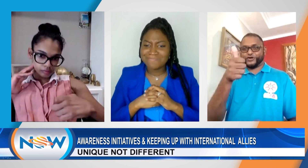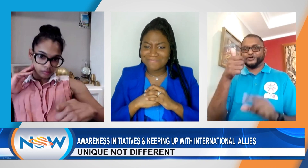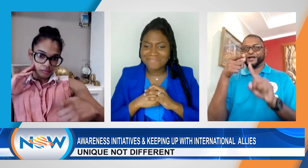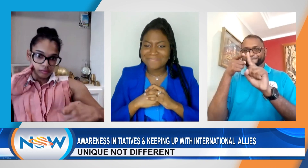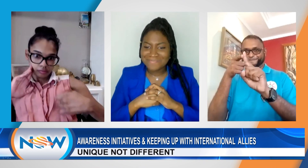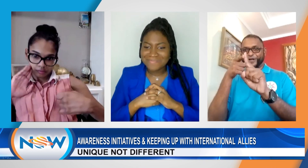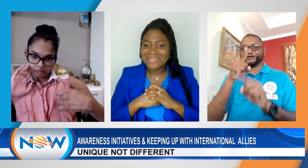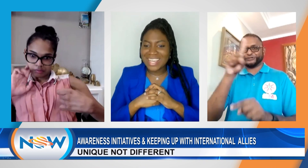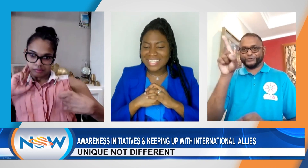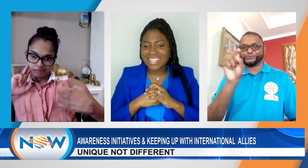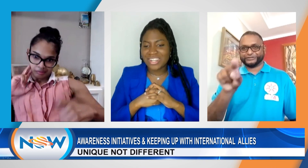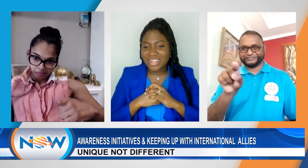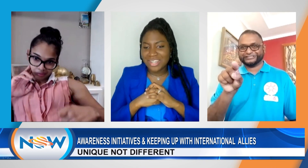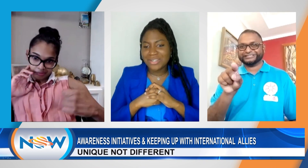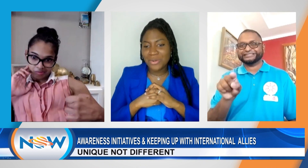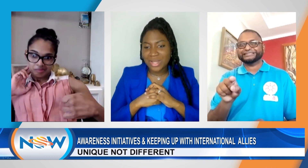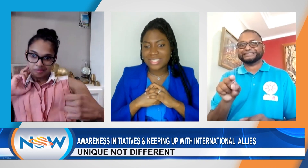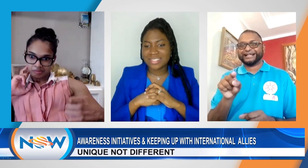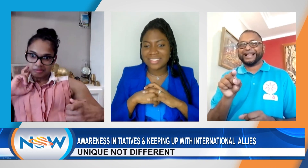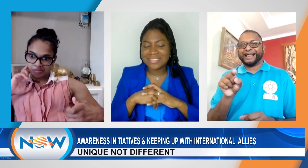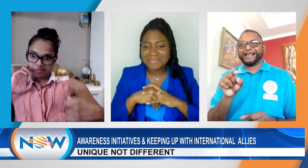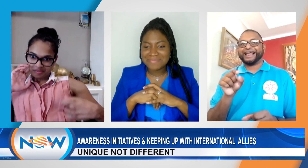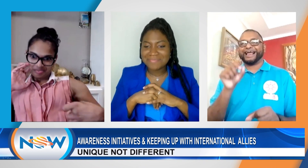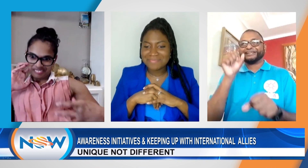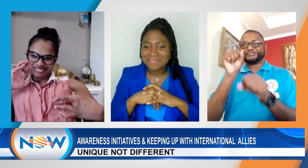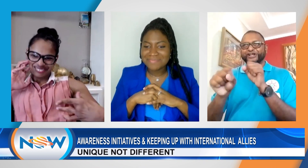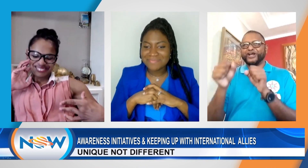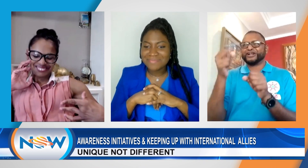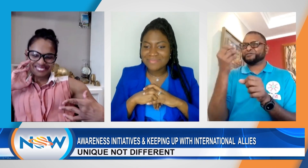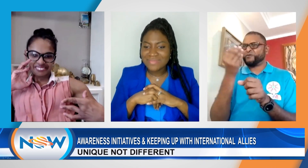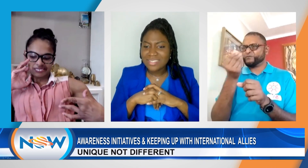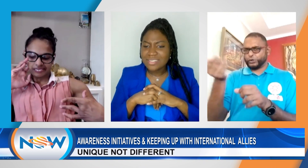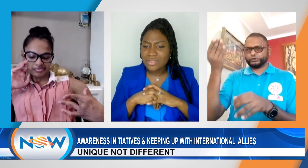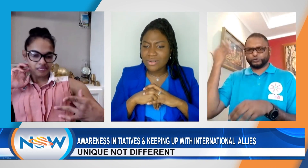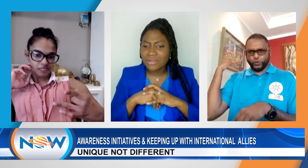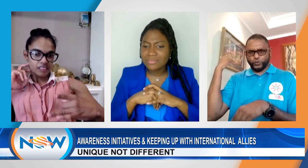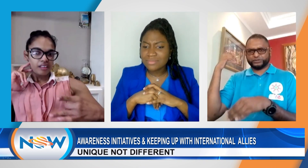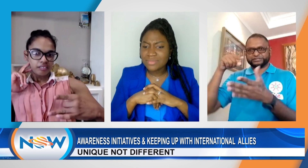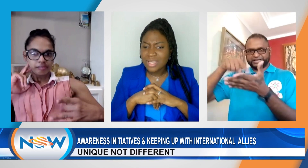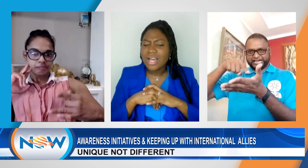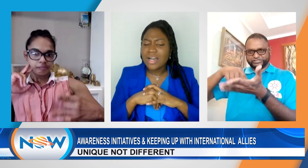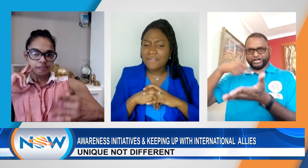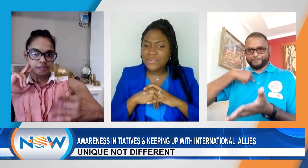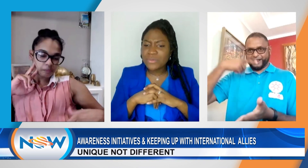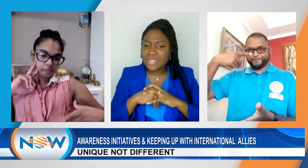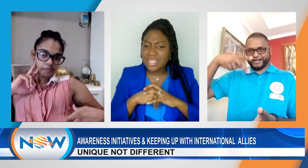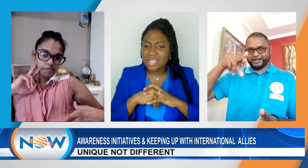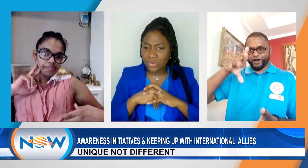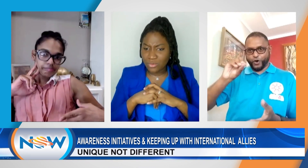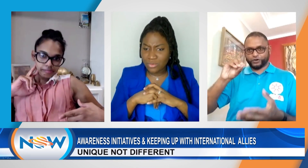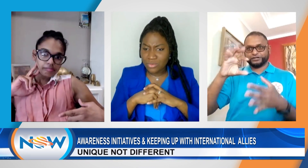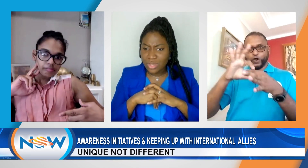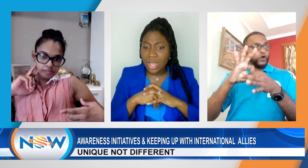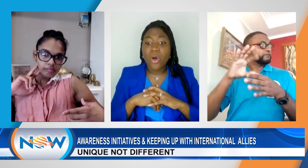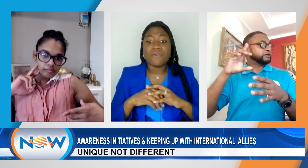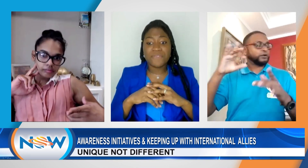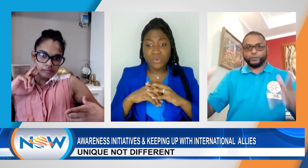Hmm, that is a good question. So, a few days ago, a few,